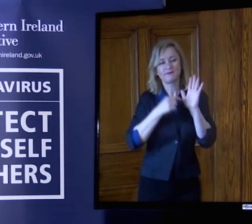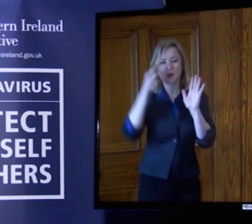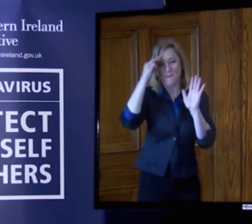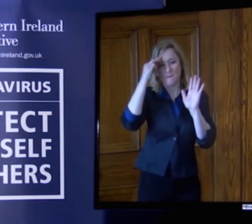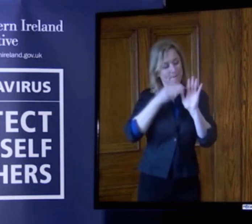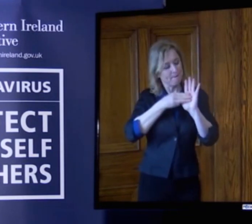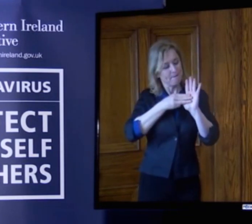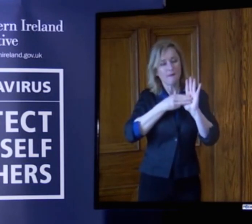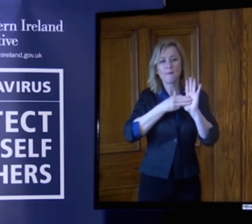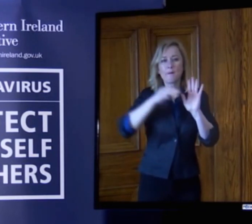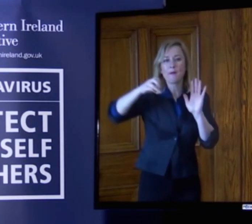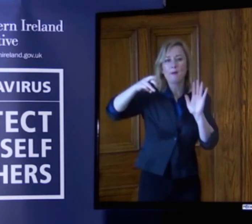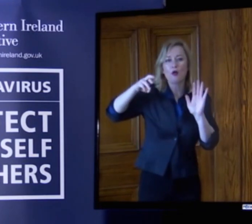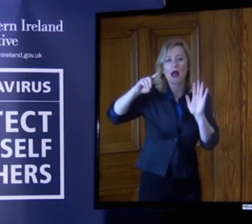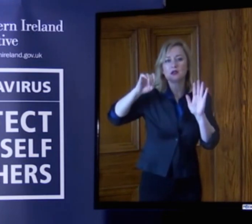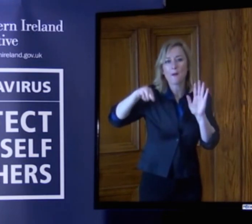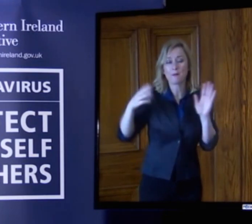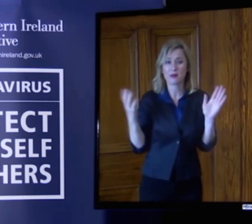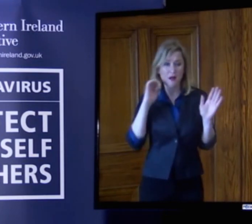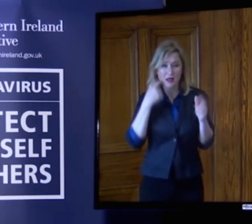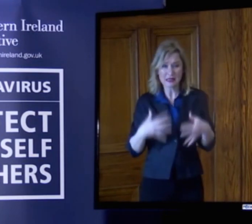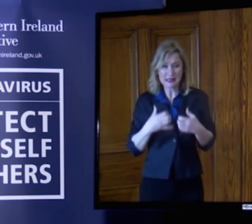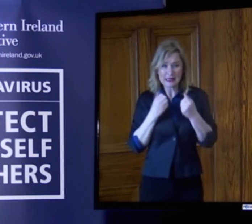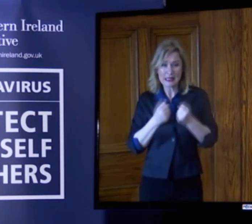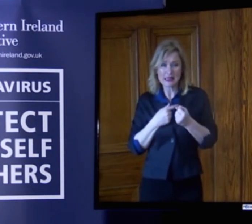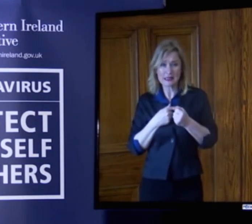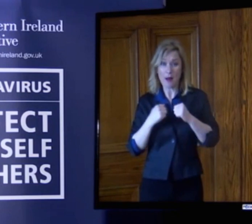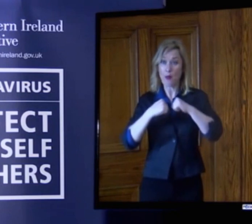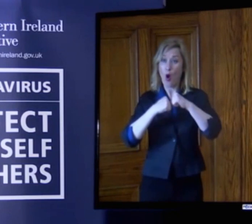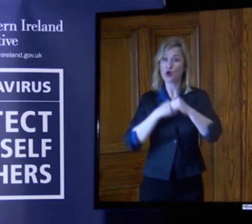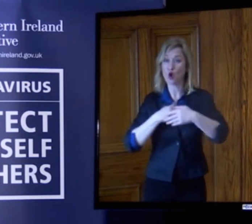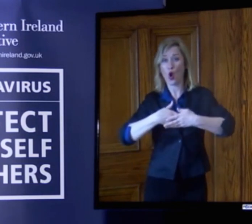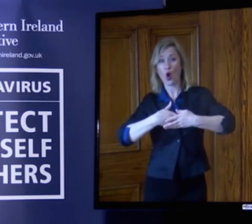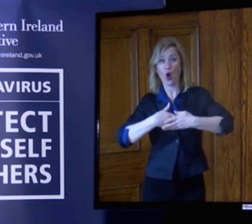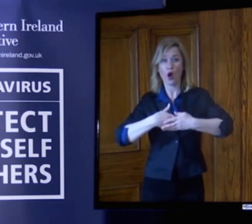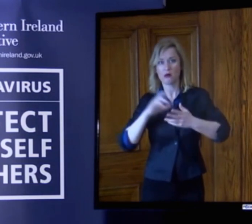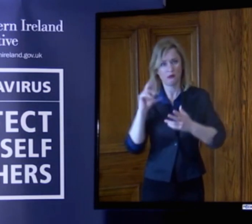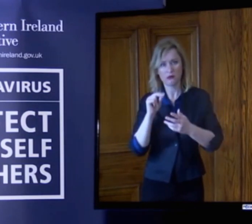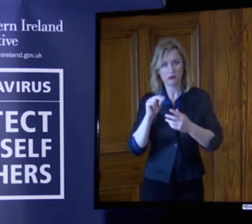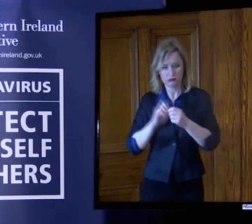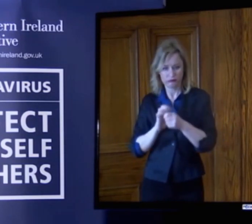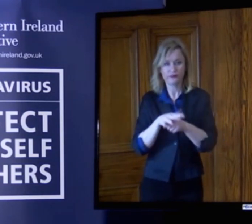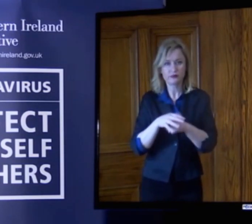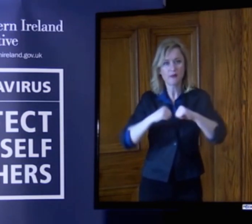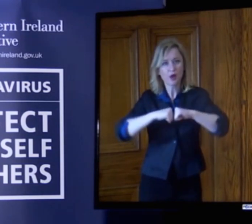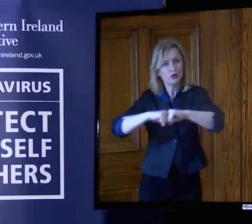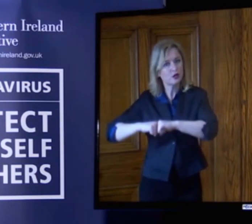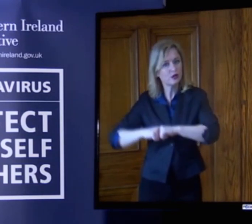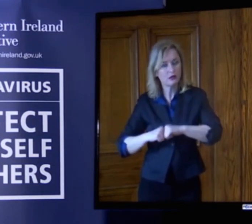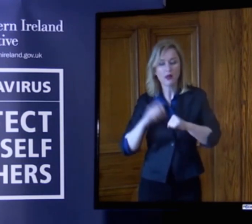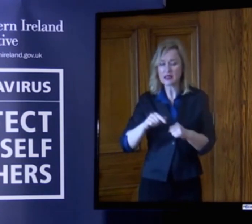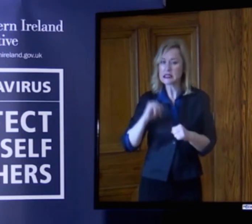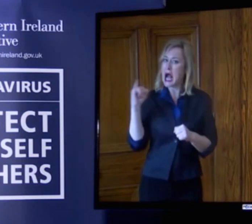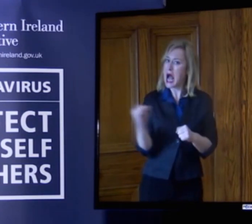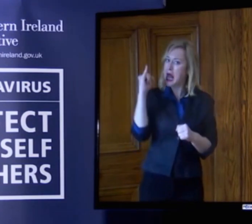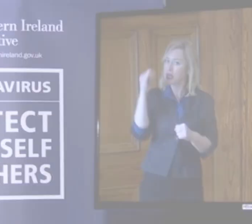notice of borders and it makes sense that we have a joined up effort to save as many lives as possible across this island. This is all